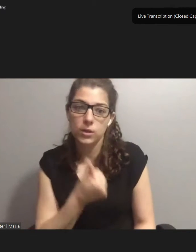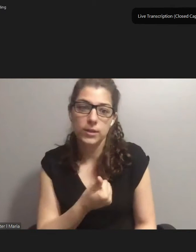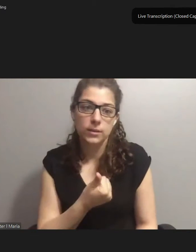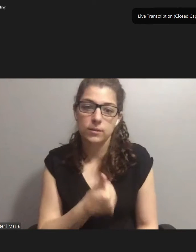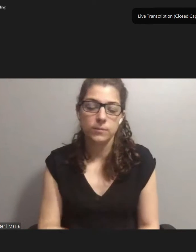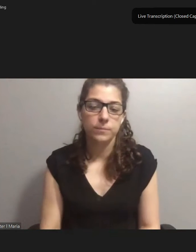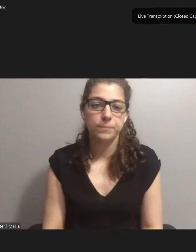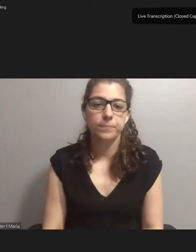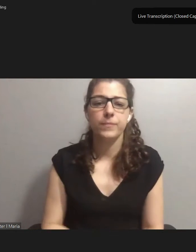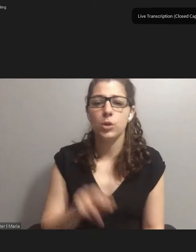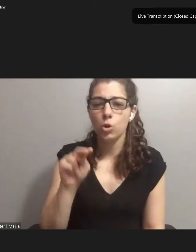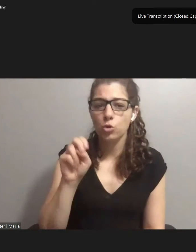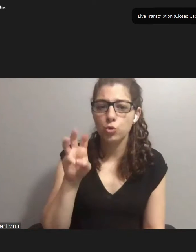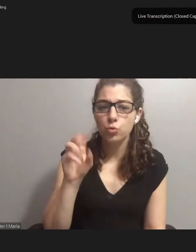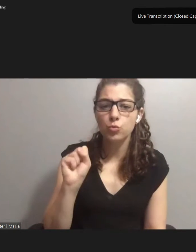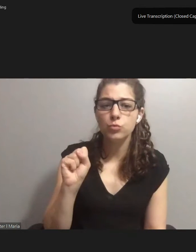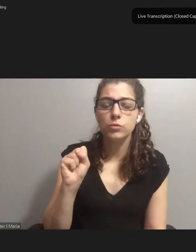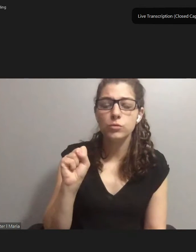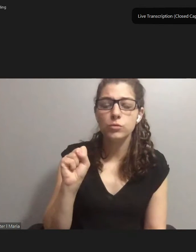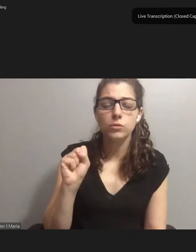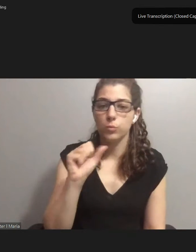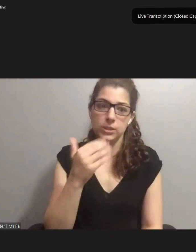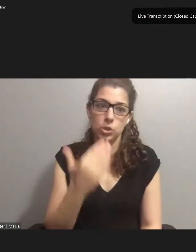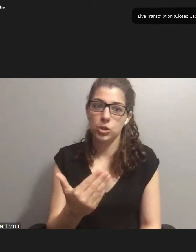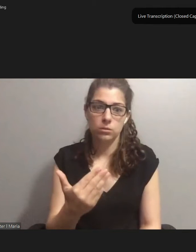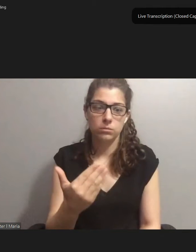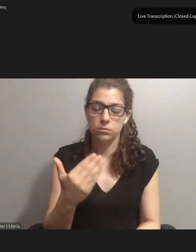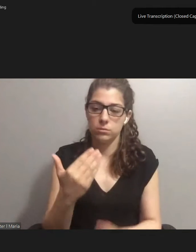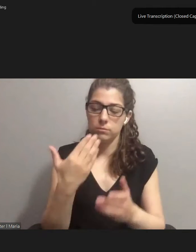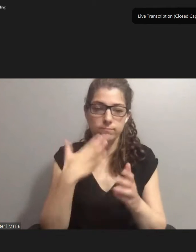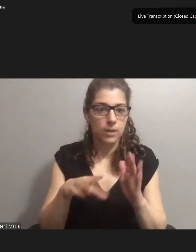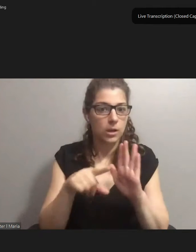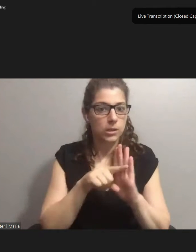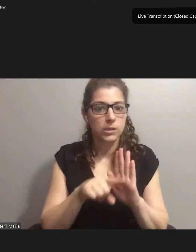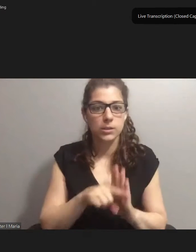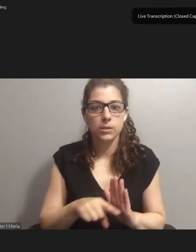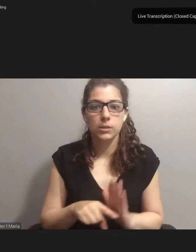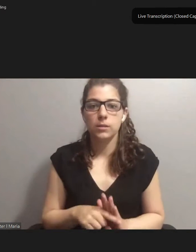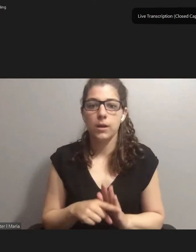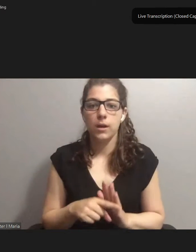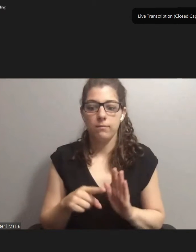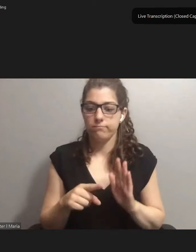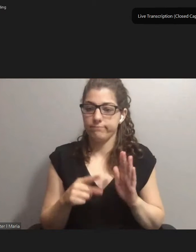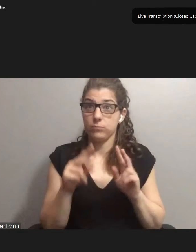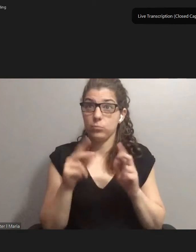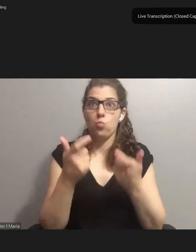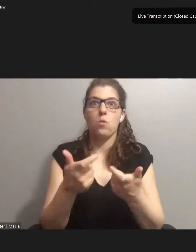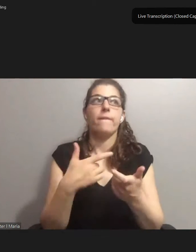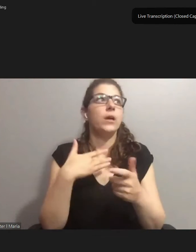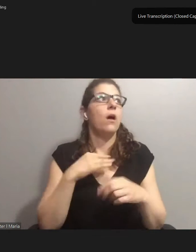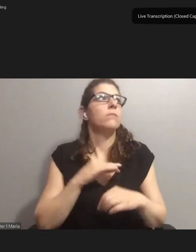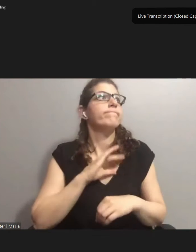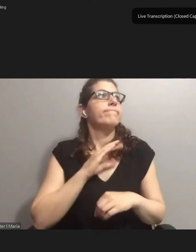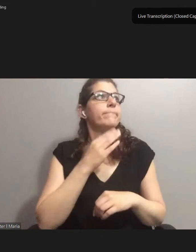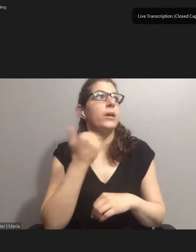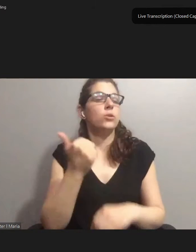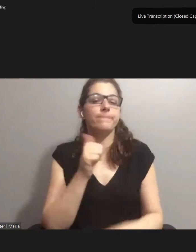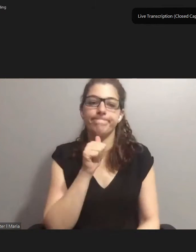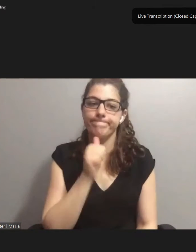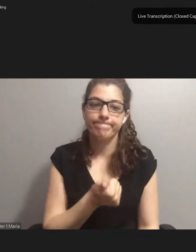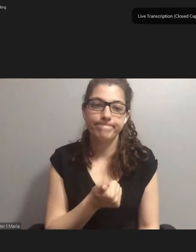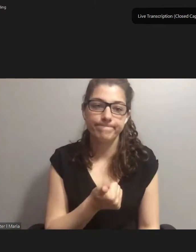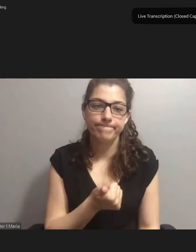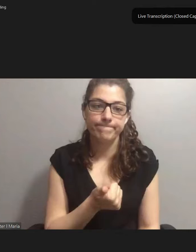The news weren't good at all and didn't even make us comfortable. I struggled to